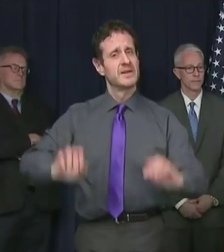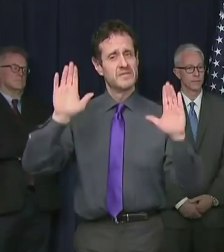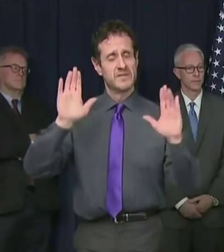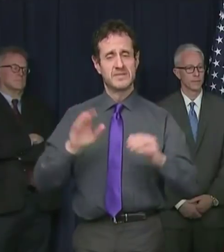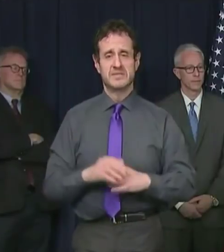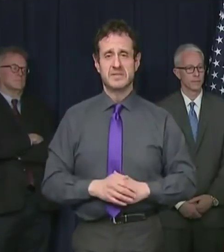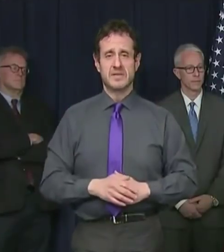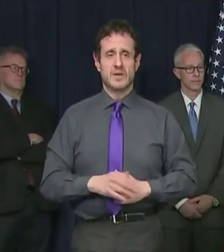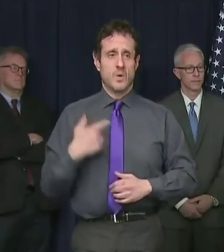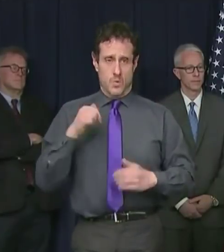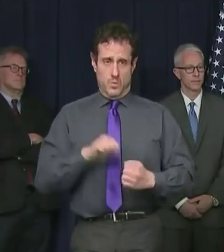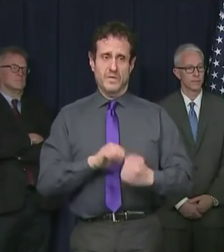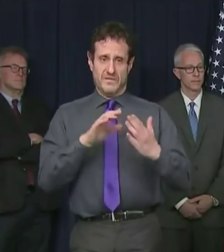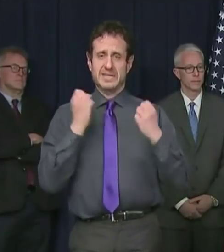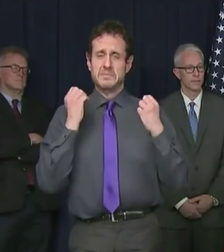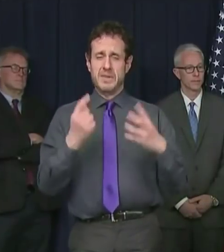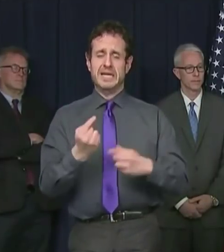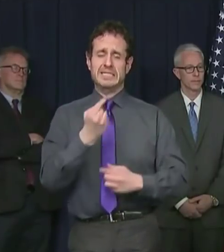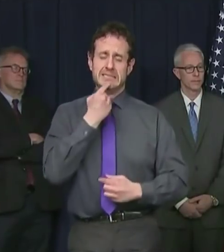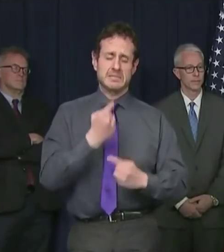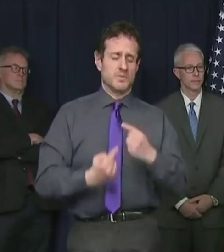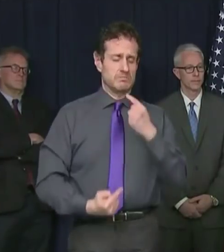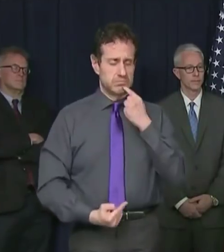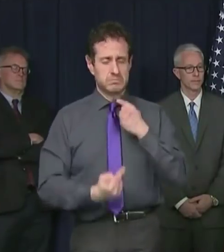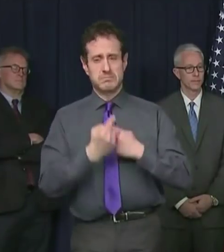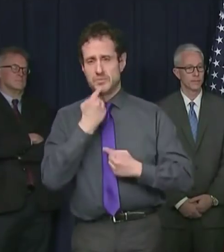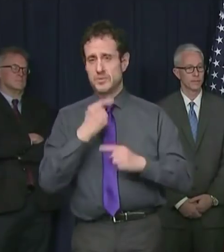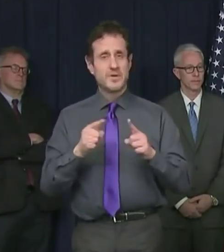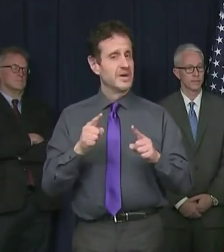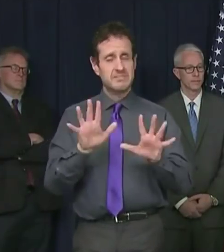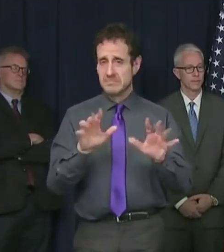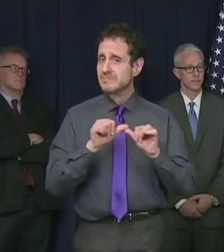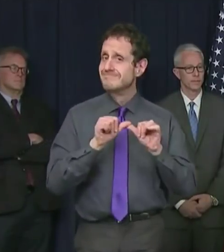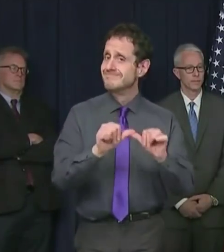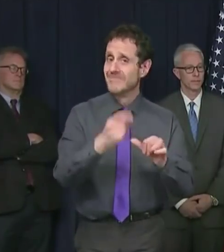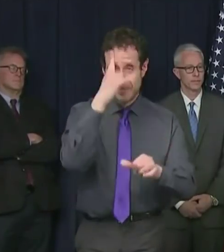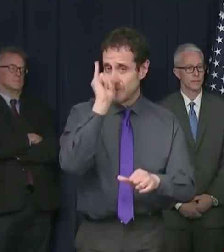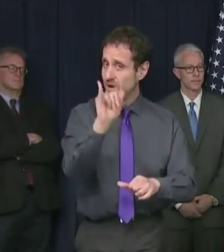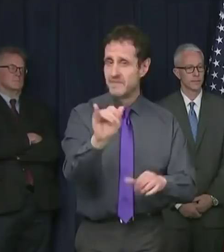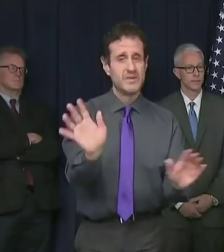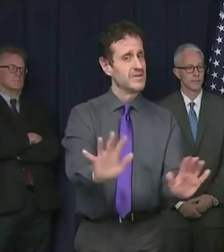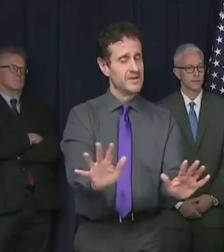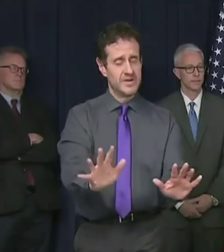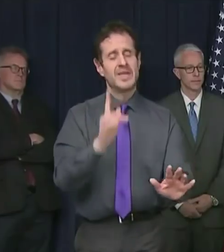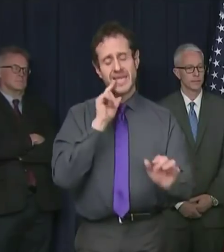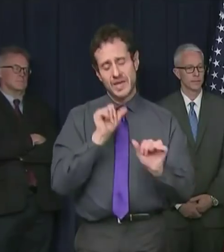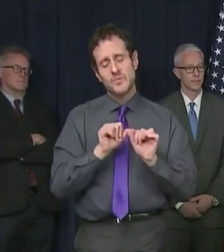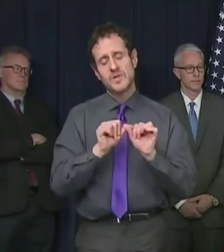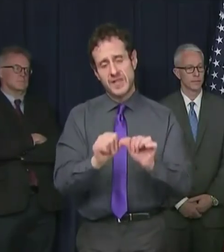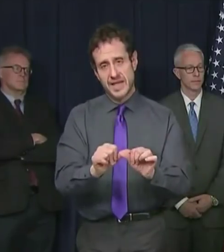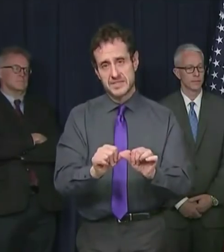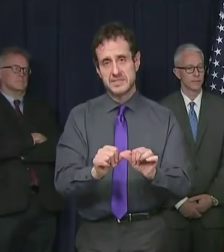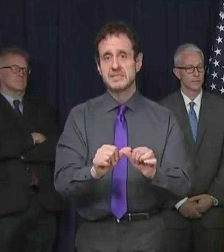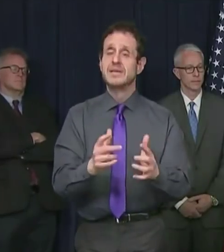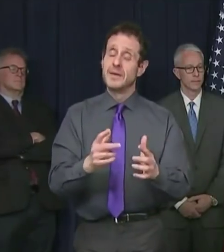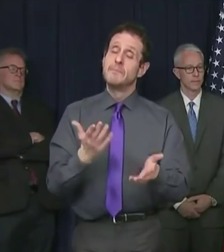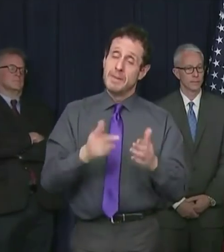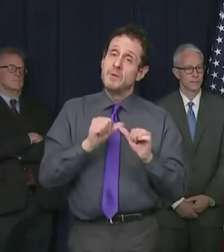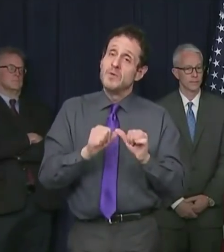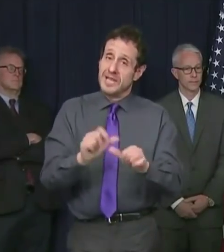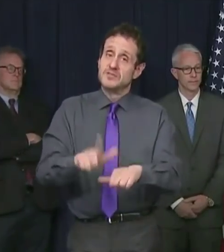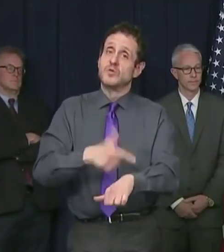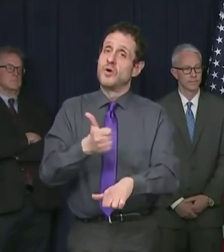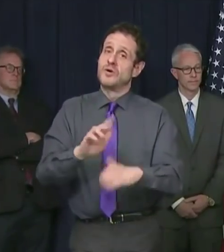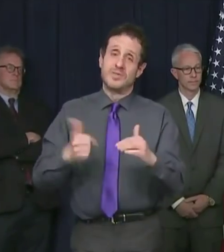more disappointments to come. But this isn't going to be forever like the governor said. It will last longer than any of us want it to.